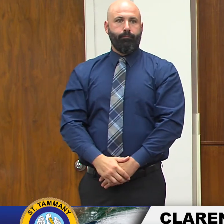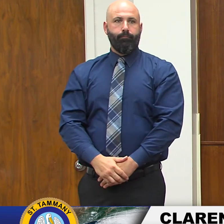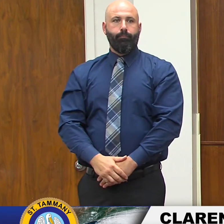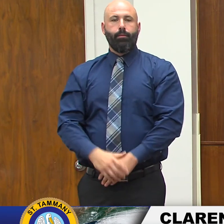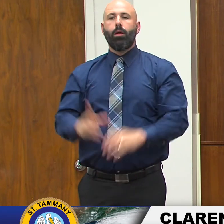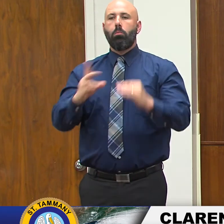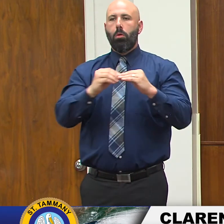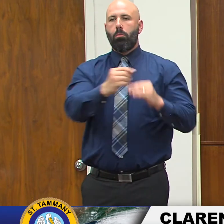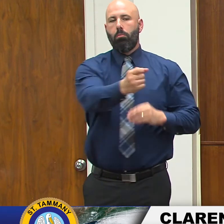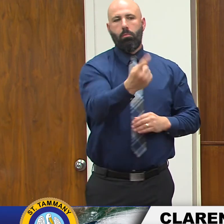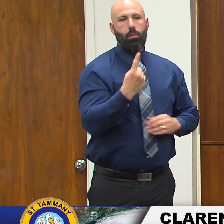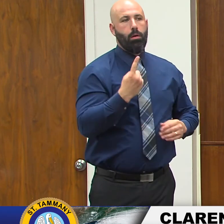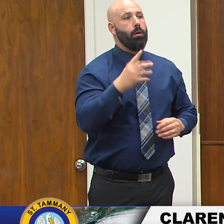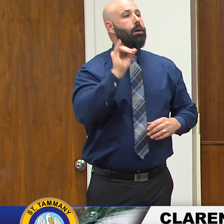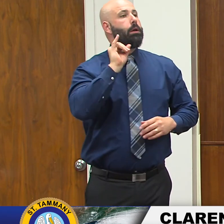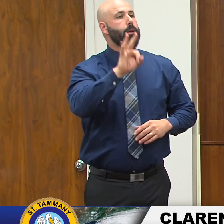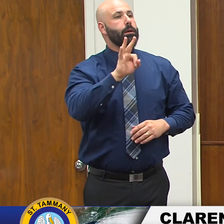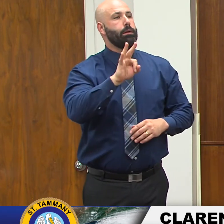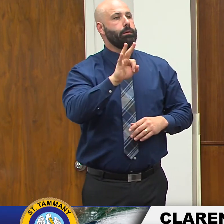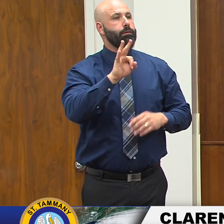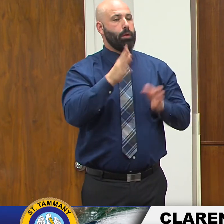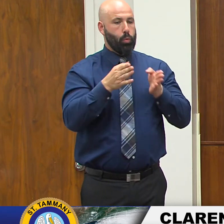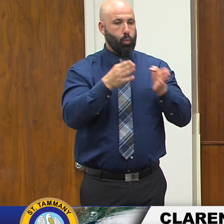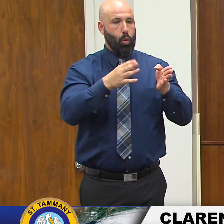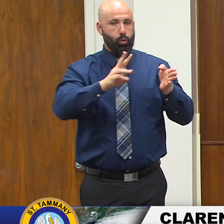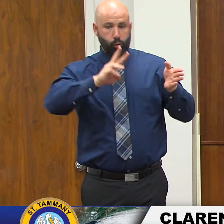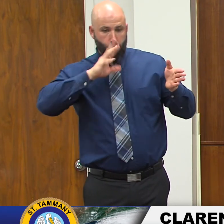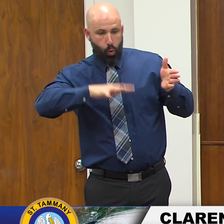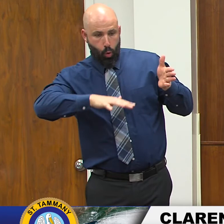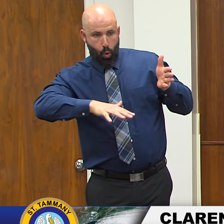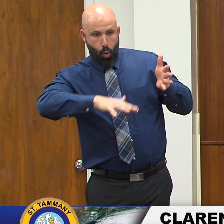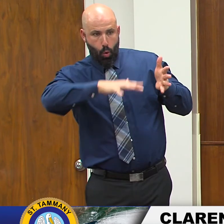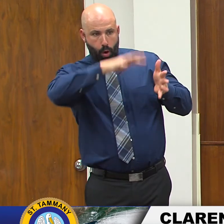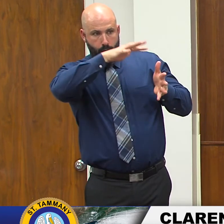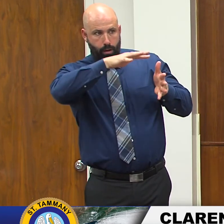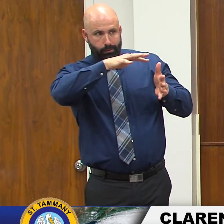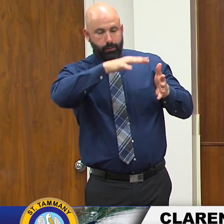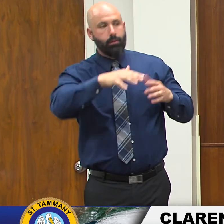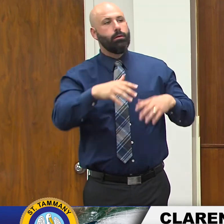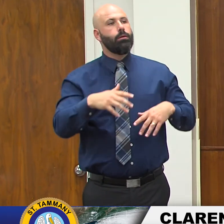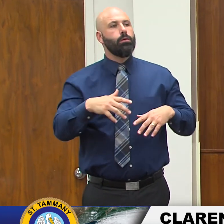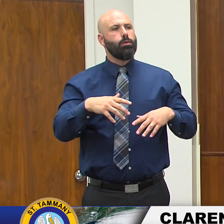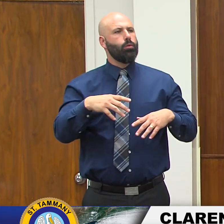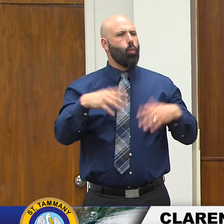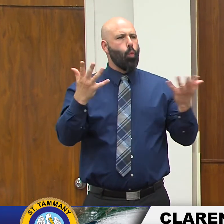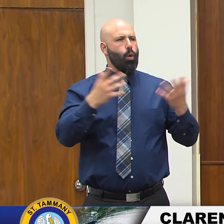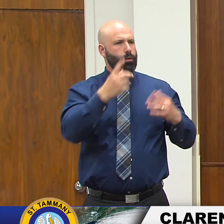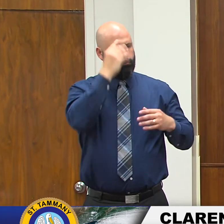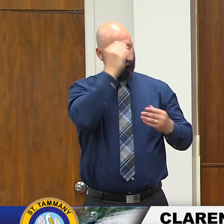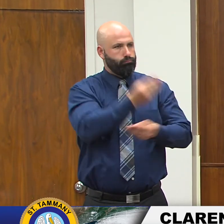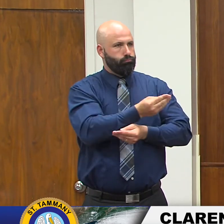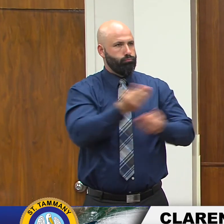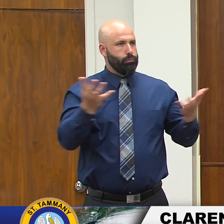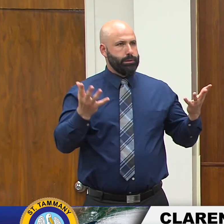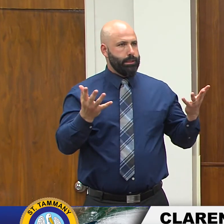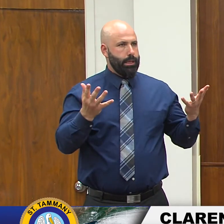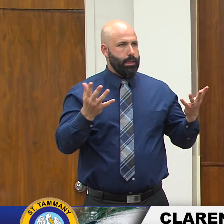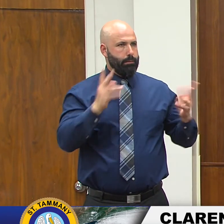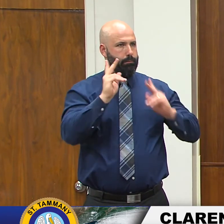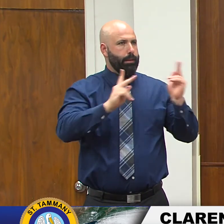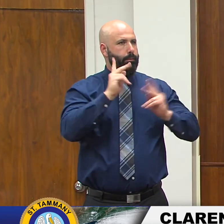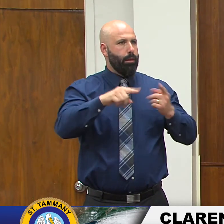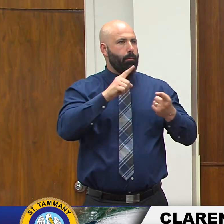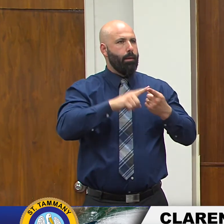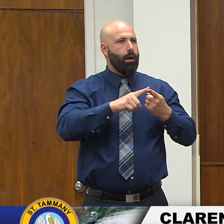uh if in fact any roads you know take on water or anything like that what would you like to say to people about heating the precautions of high